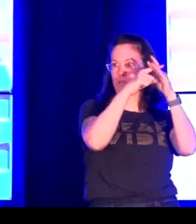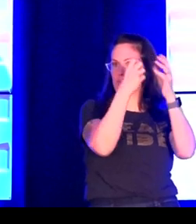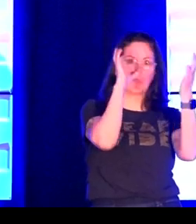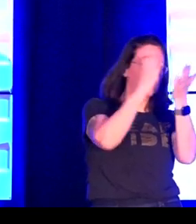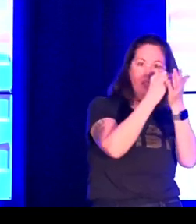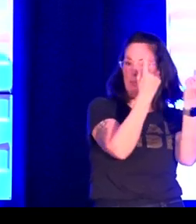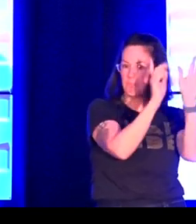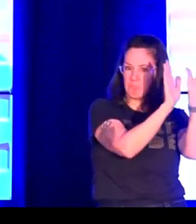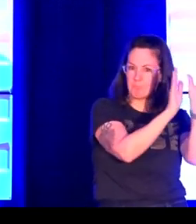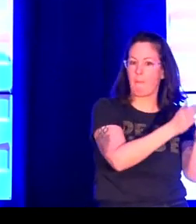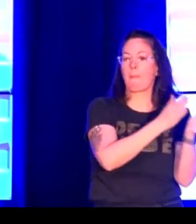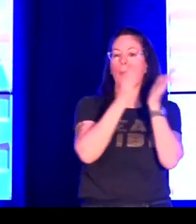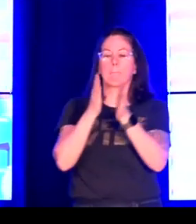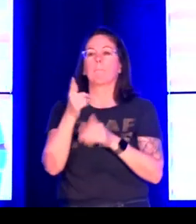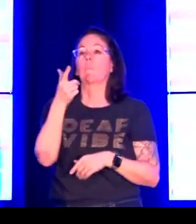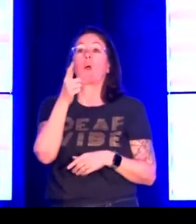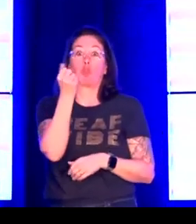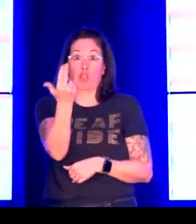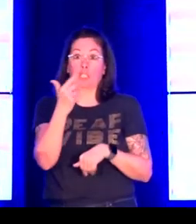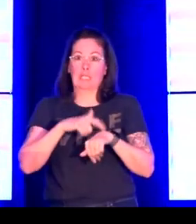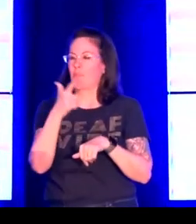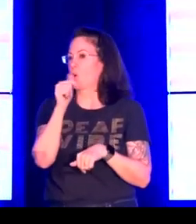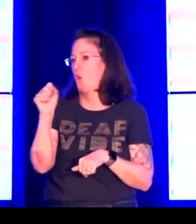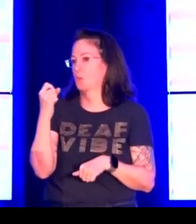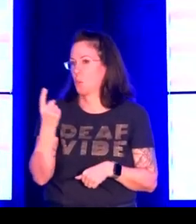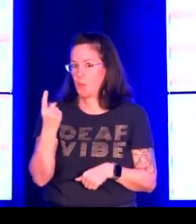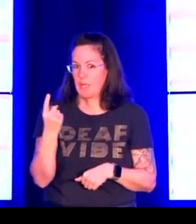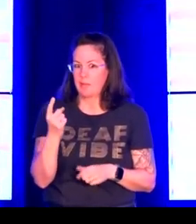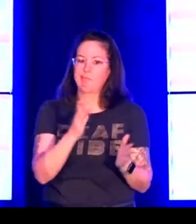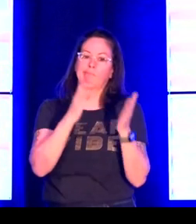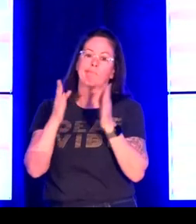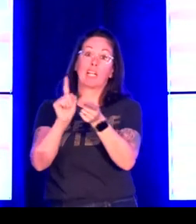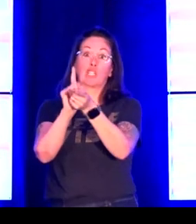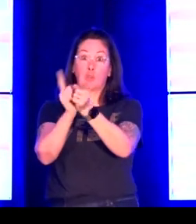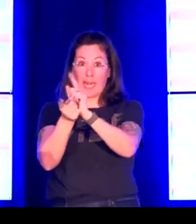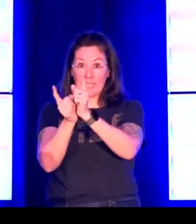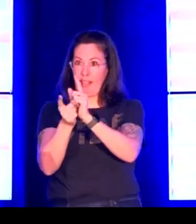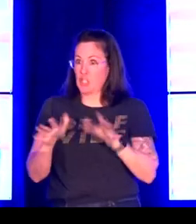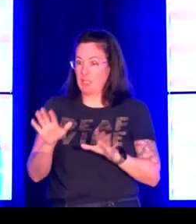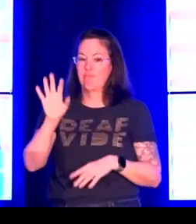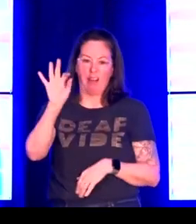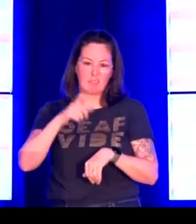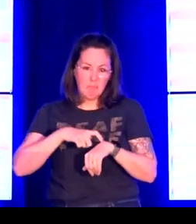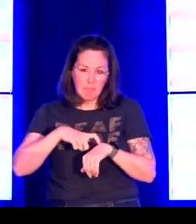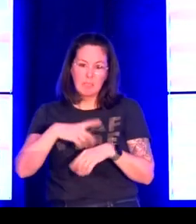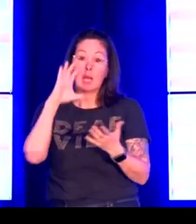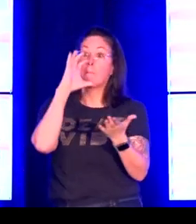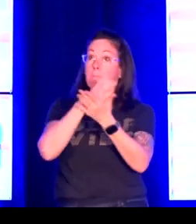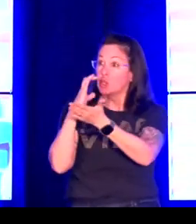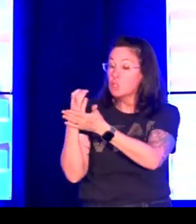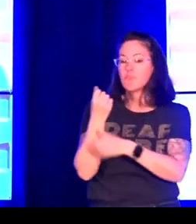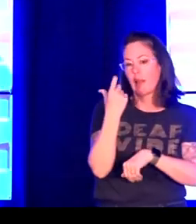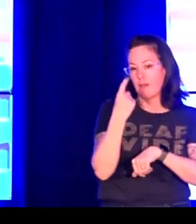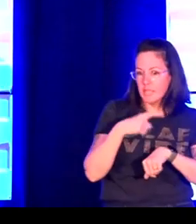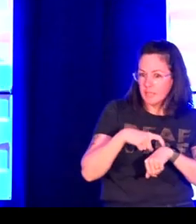So the numbers don't add up to the total of the articles, but seven of them didn't have any representation of the sign language. Seven had